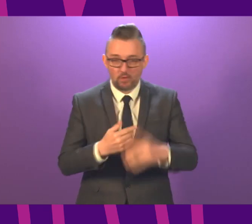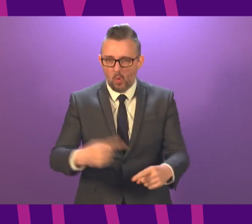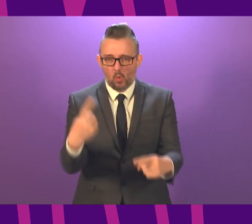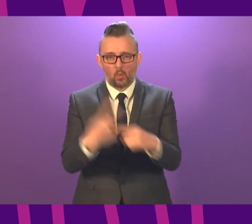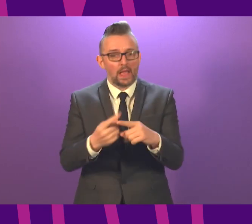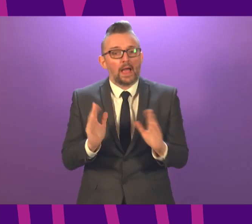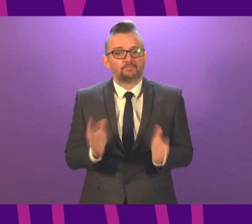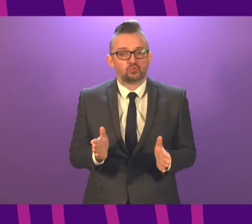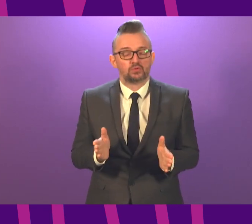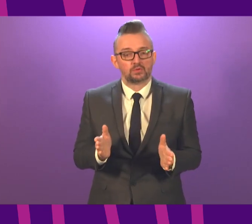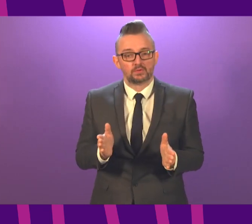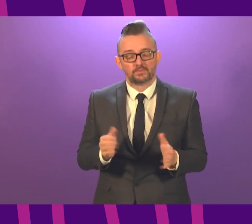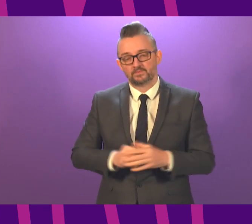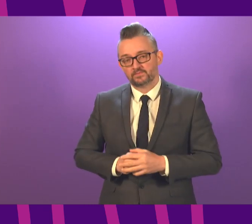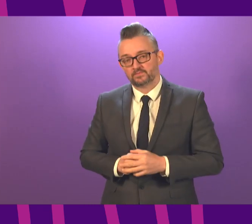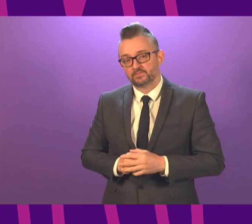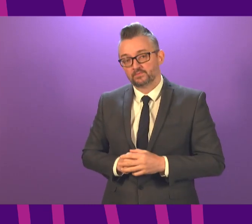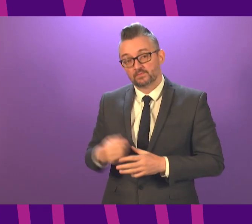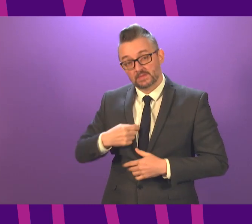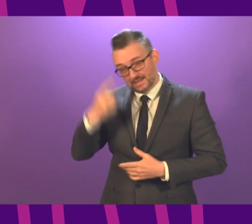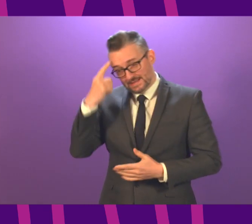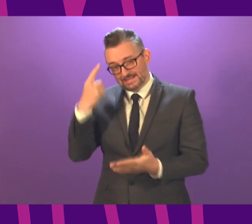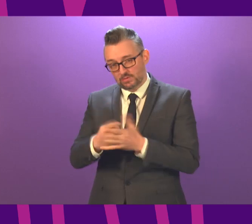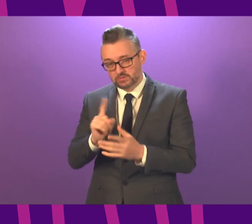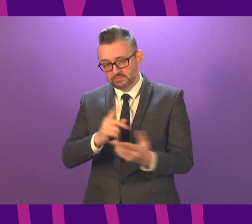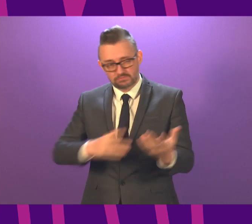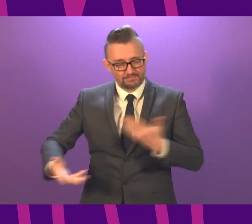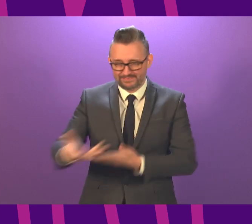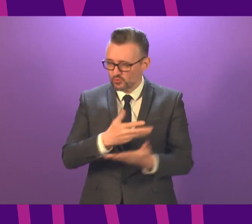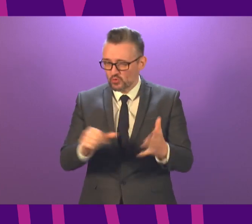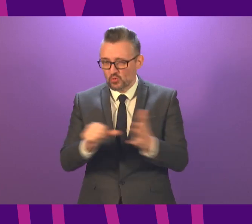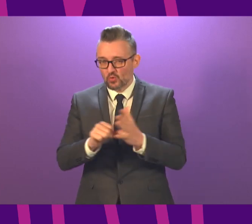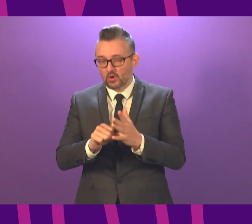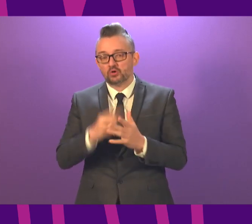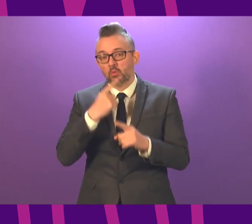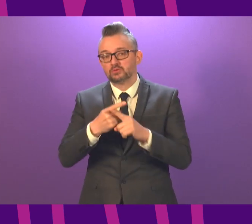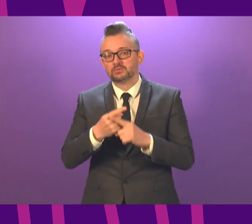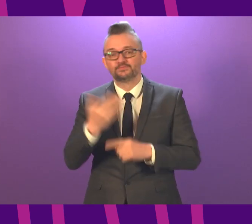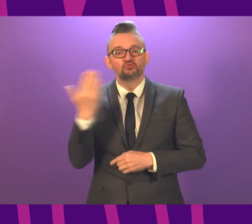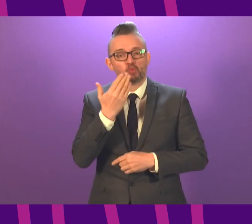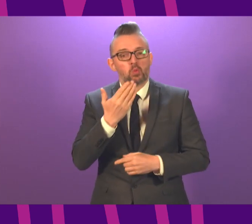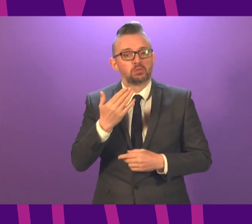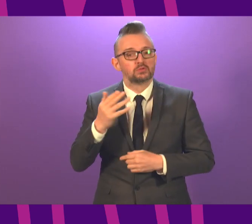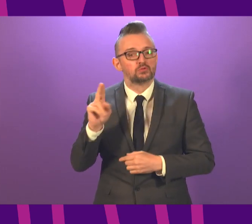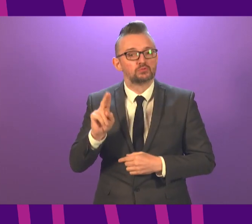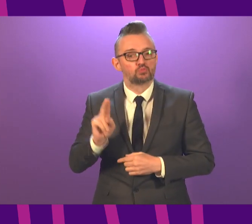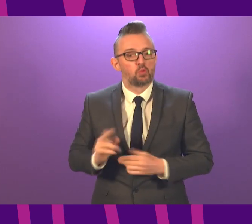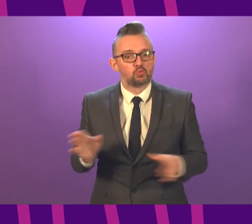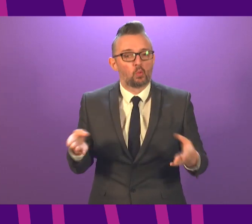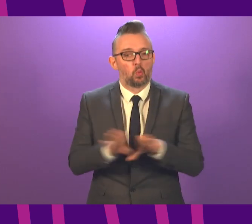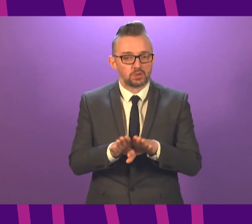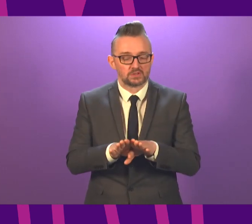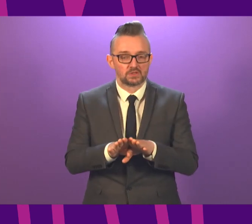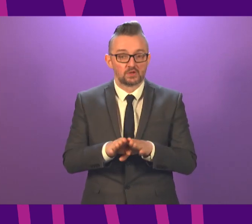important factor of all. The decision we most agonised over was the further closure of schools for the majority of